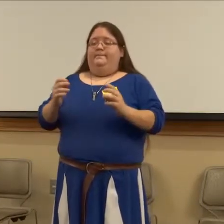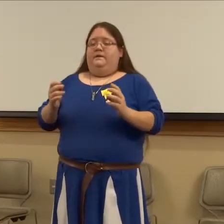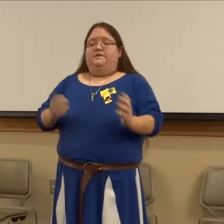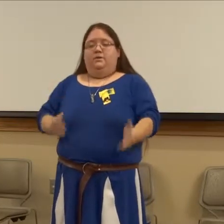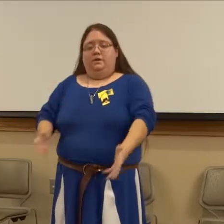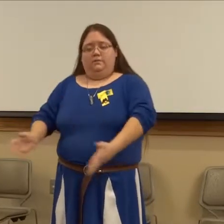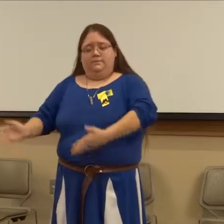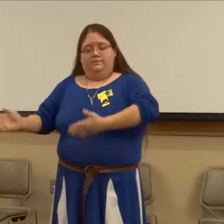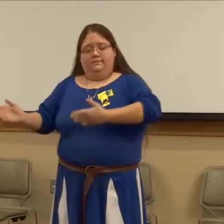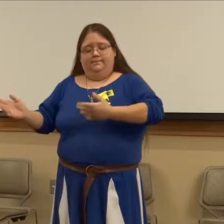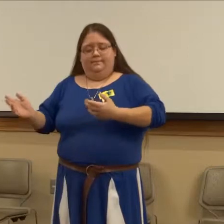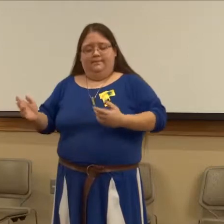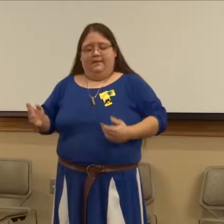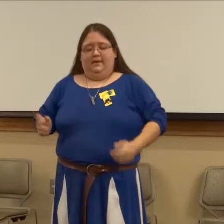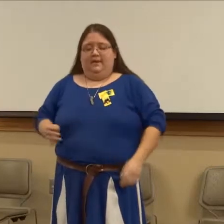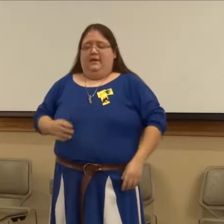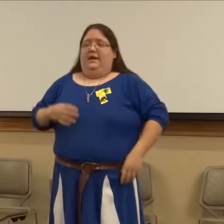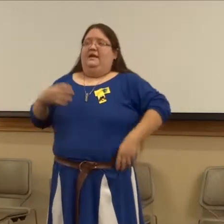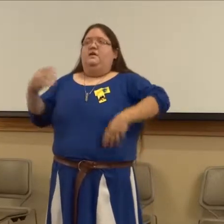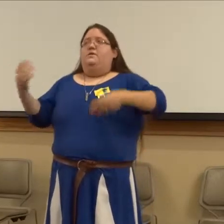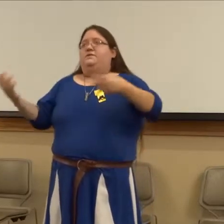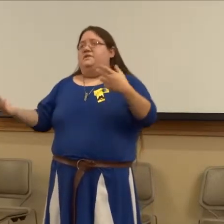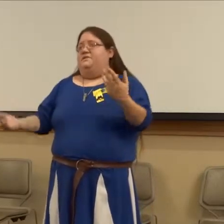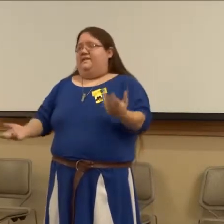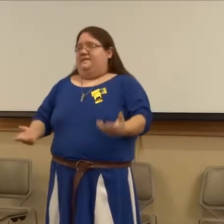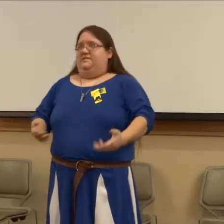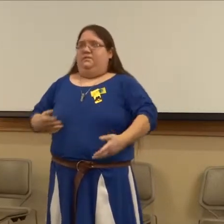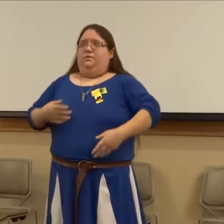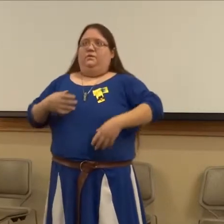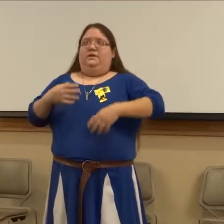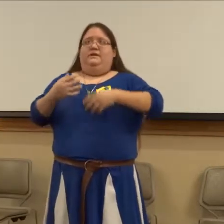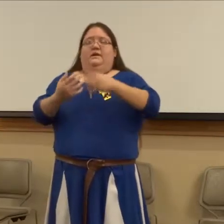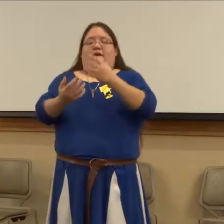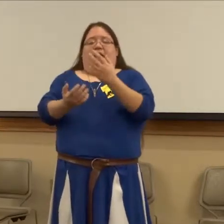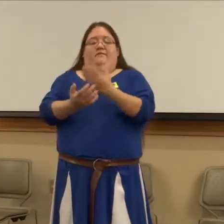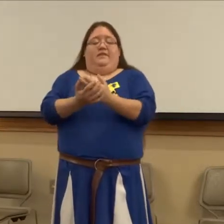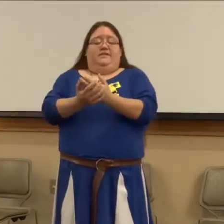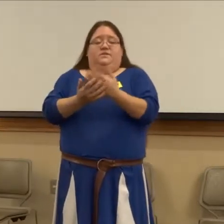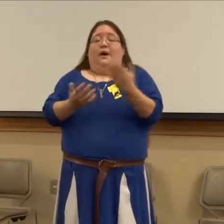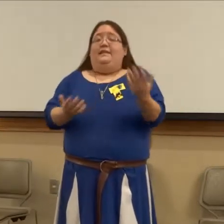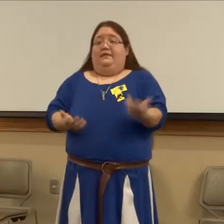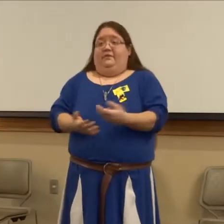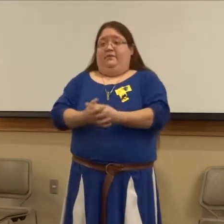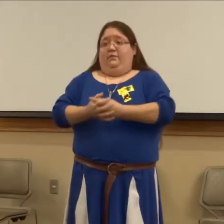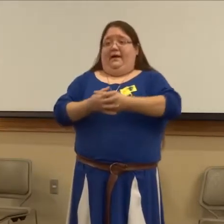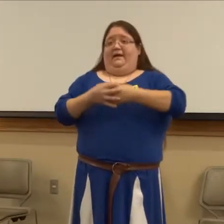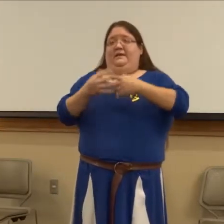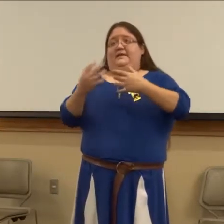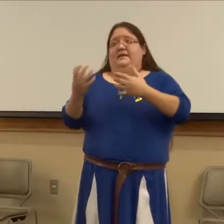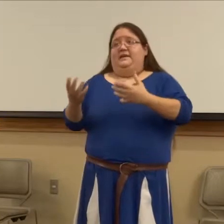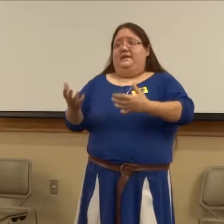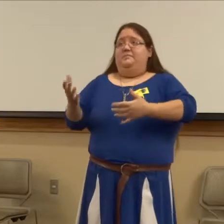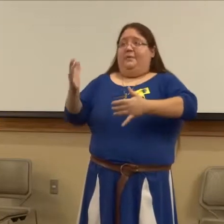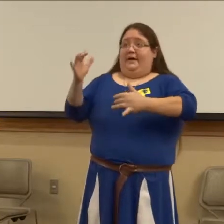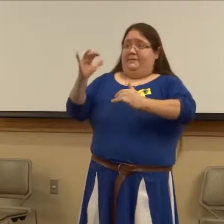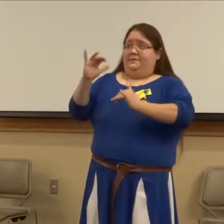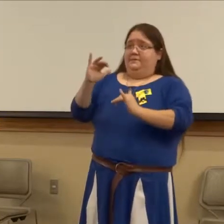So, he goes. And he goes to this festival, and everything is quite lovely for a while, and he imbibes,